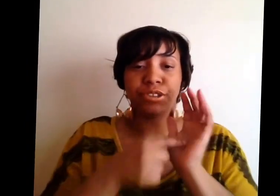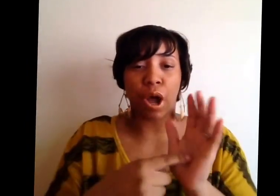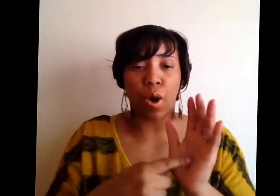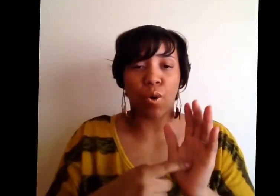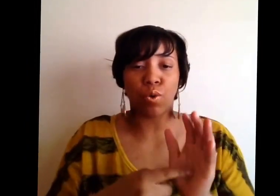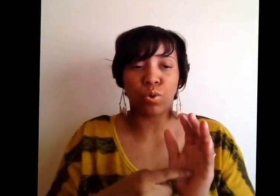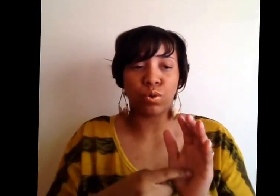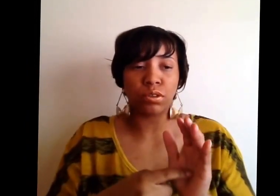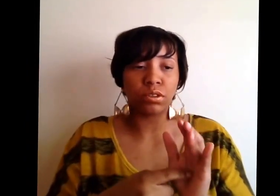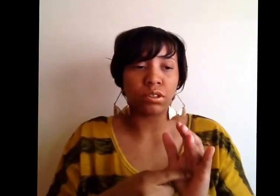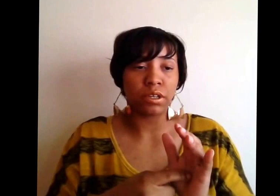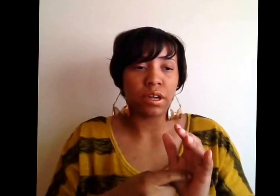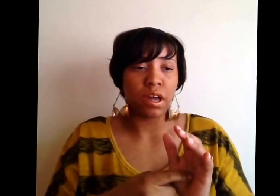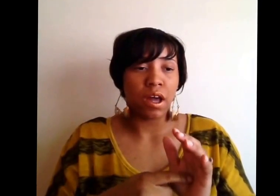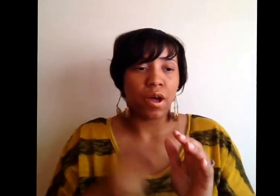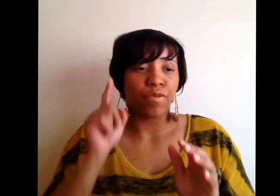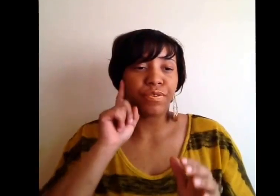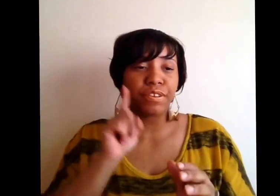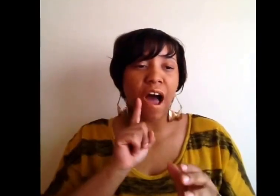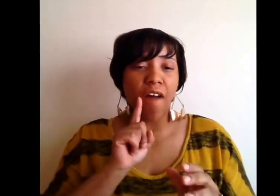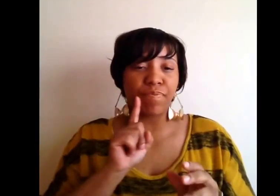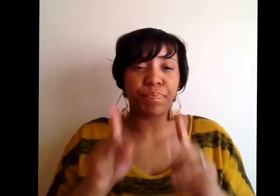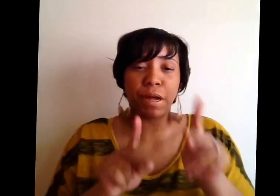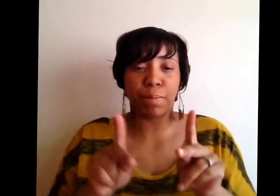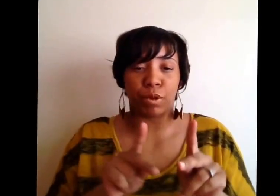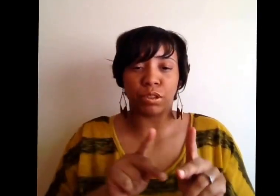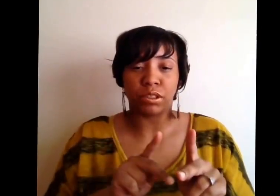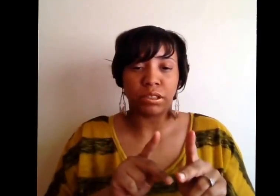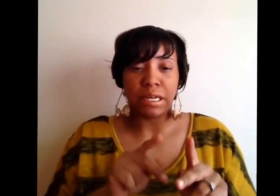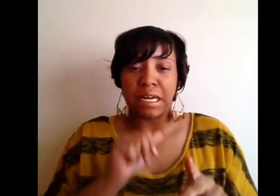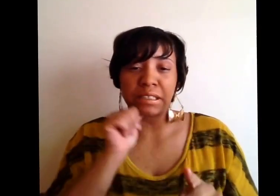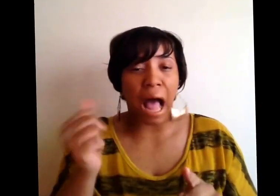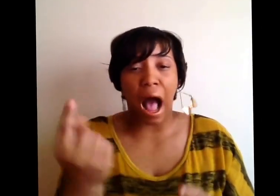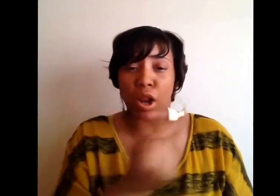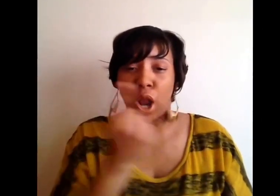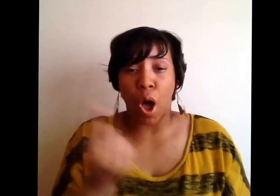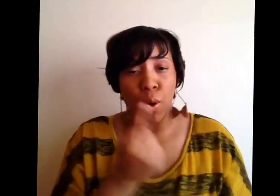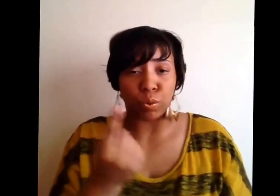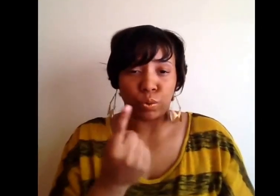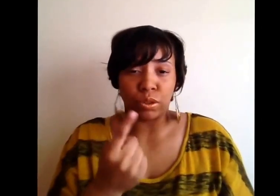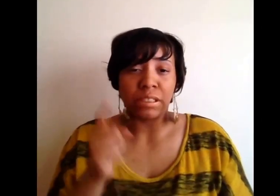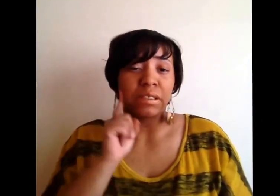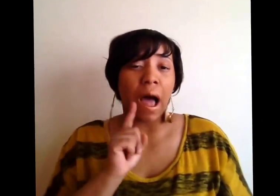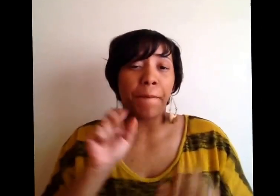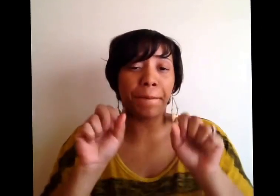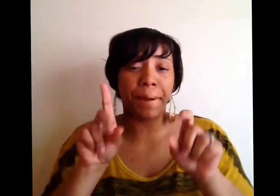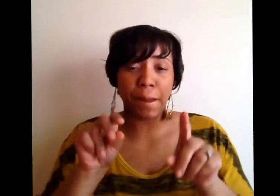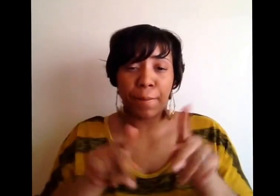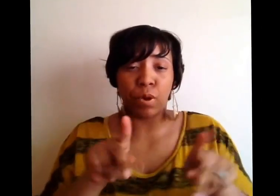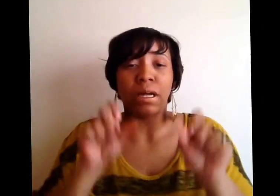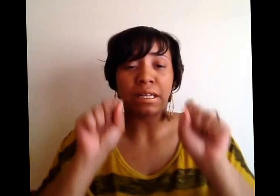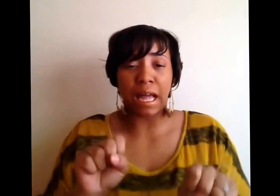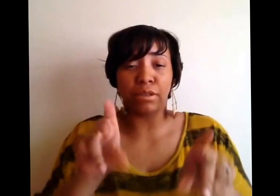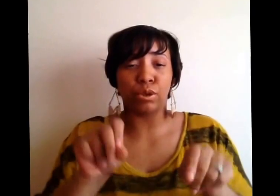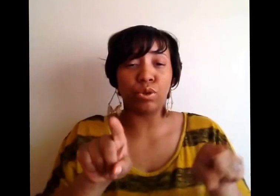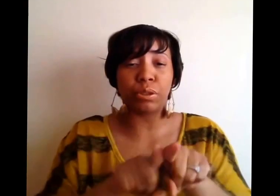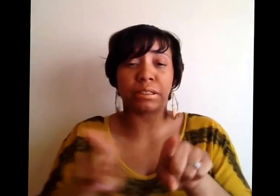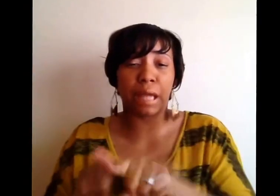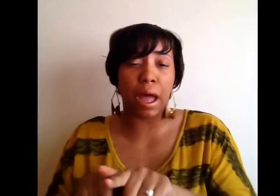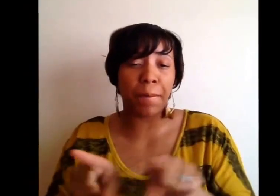show deaf people is not alone. Deaf people can't do the same